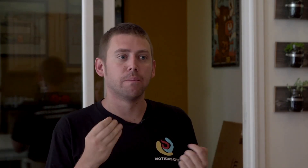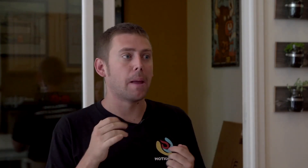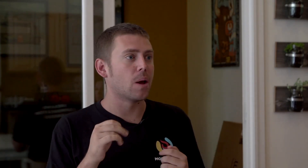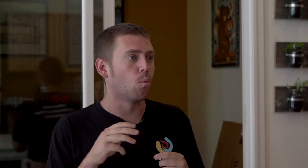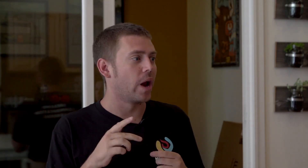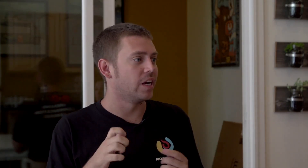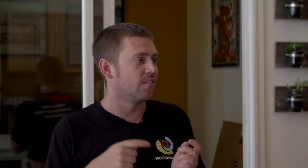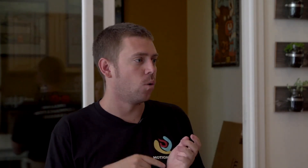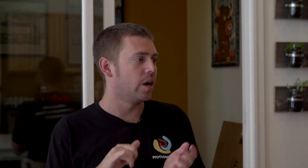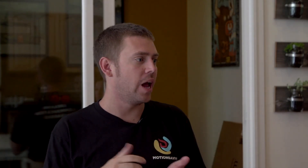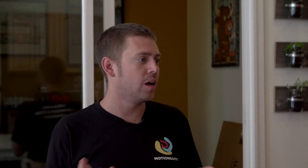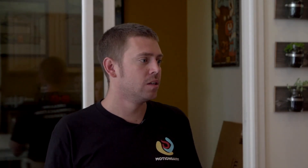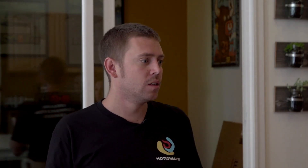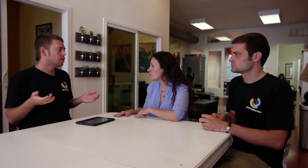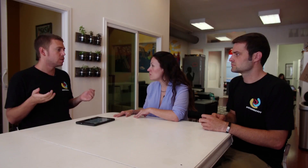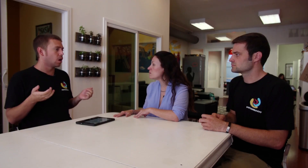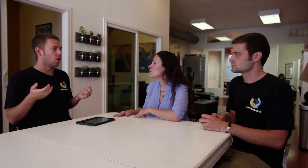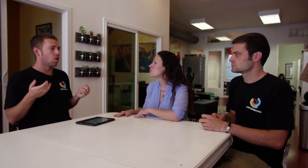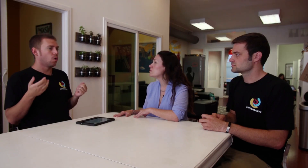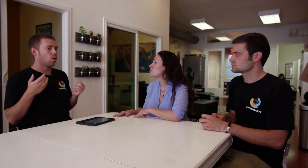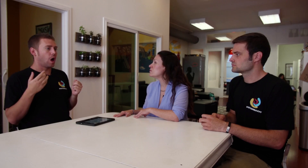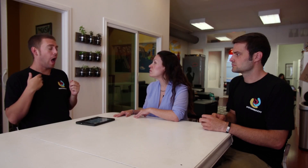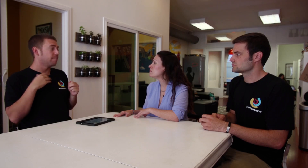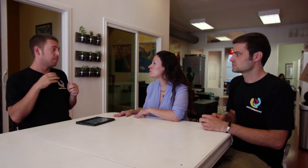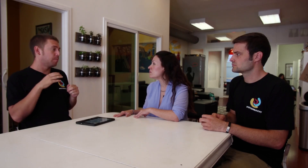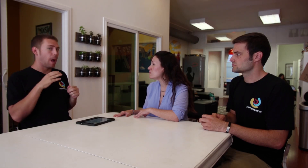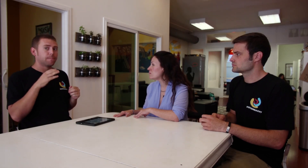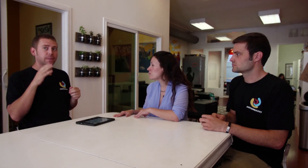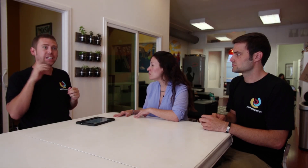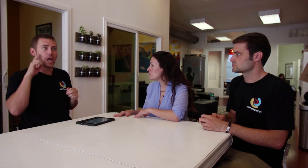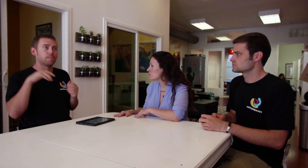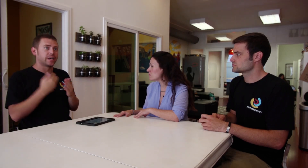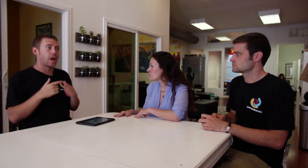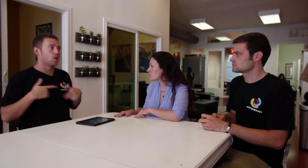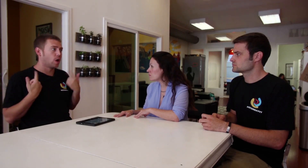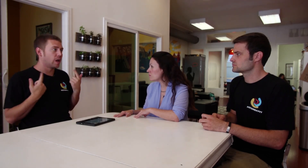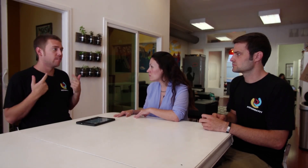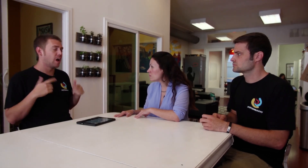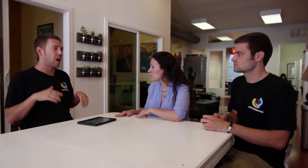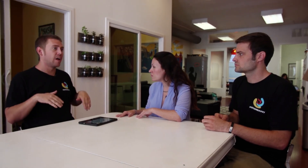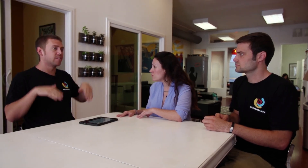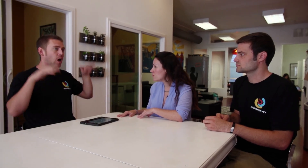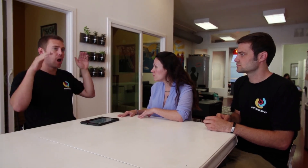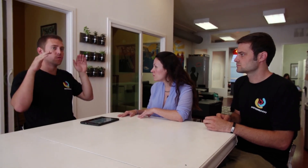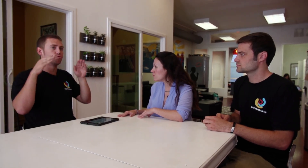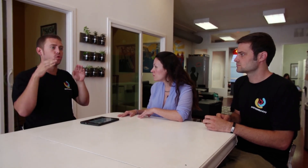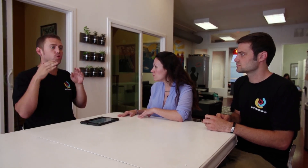men and women wage afford that? So I've been deaf my entire life. I've gone through